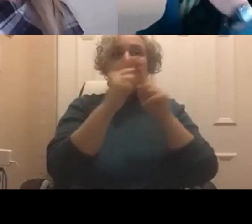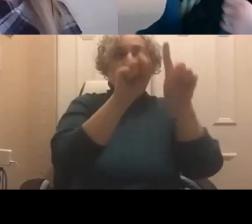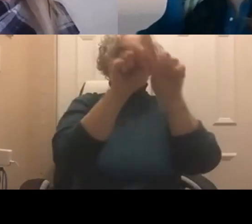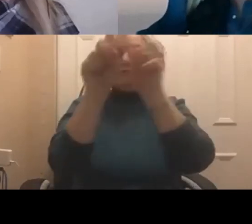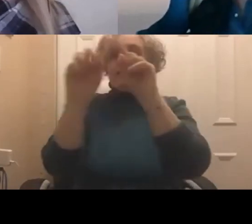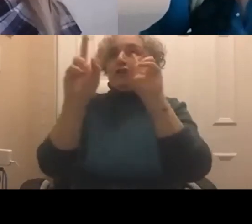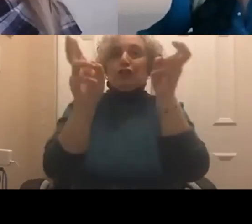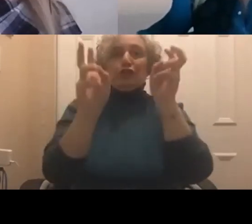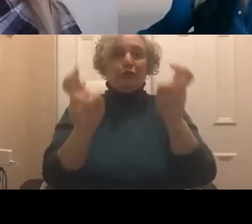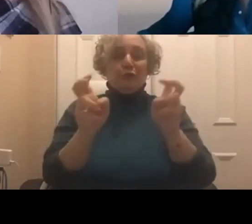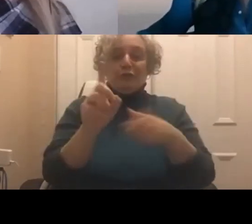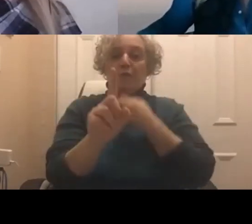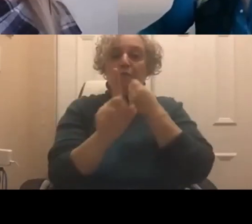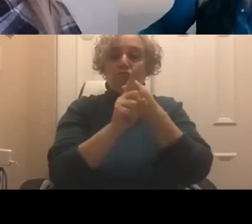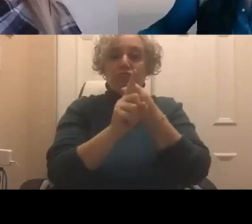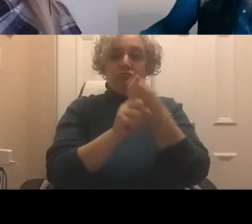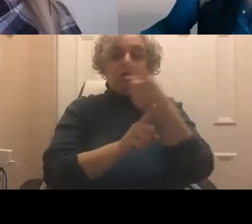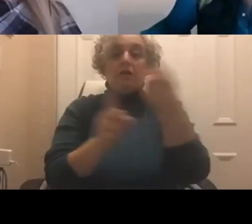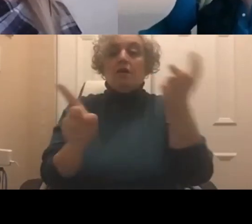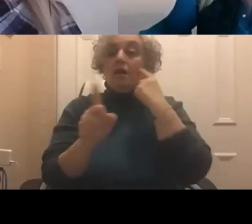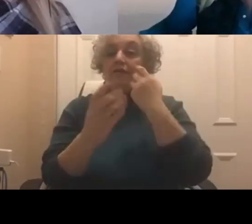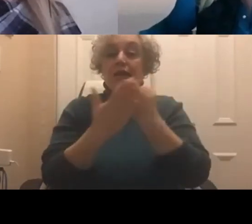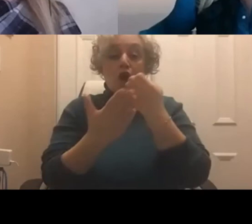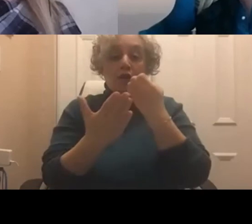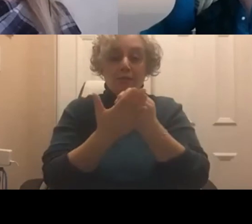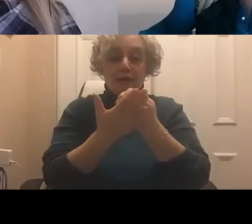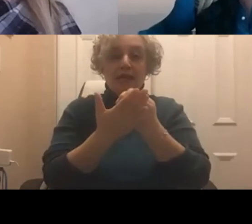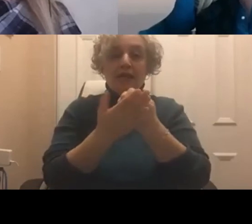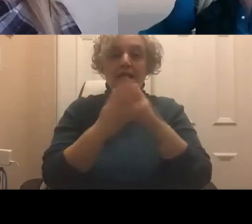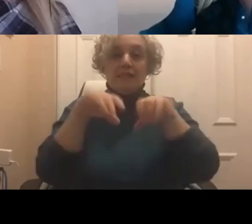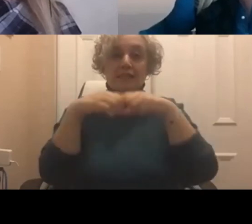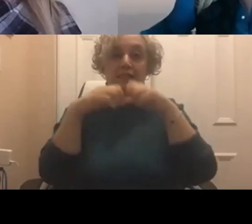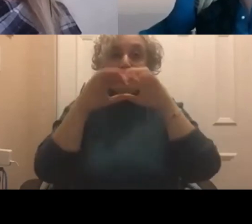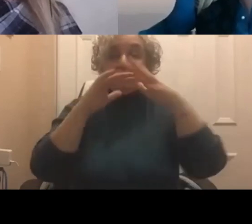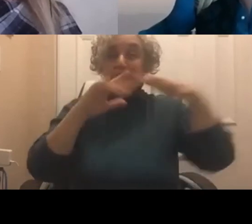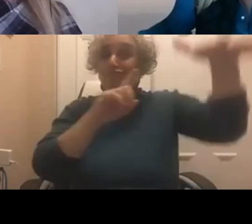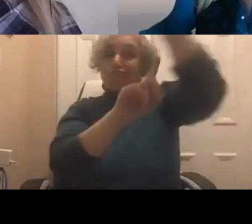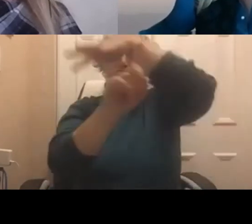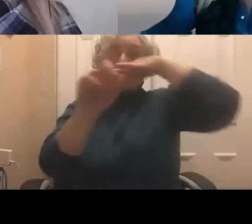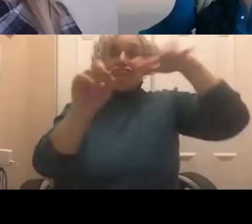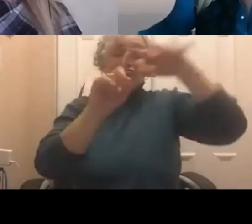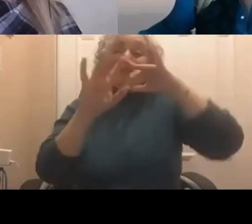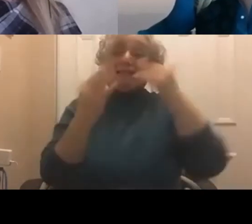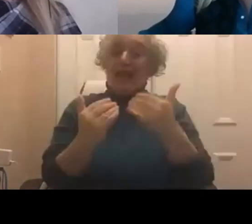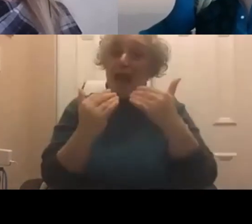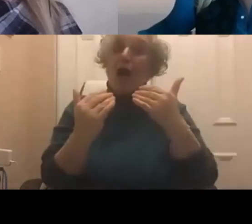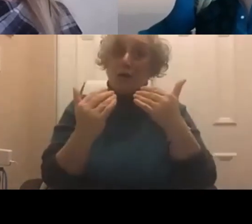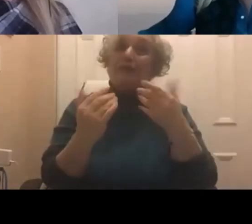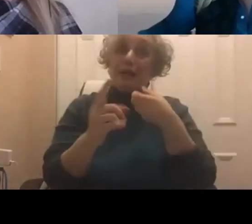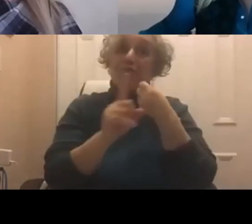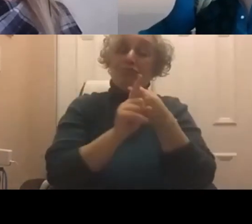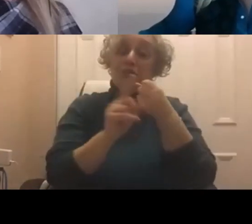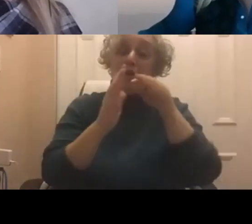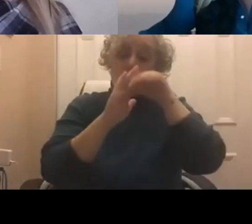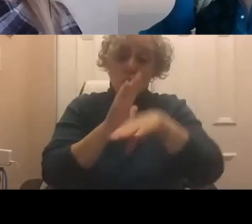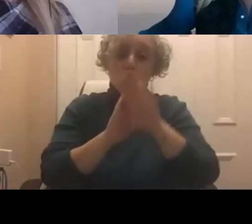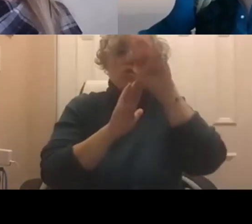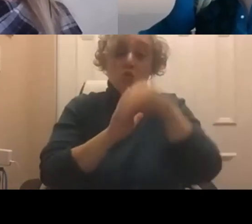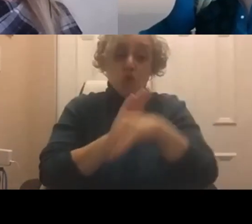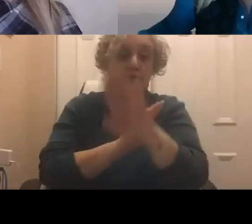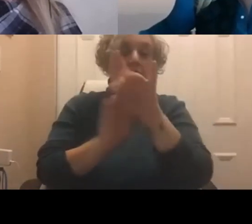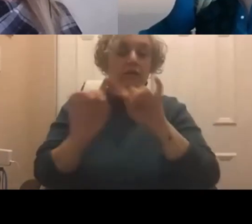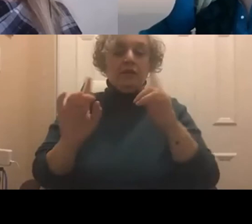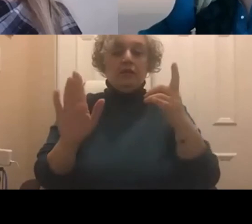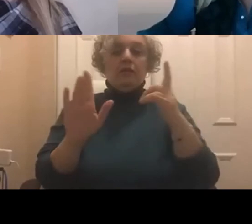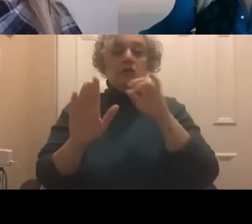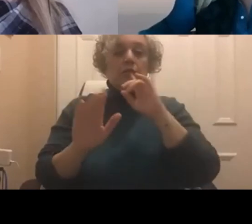as an economy, as a society at the moment. Creation is easy. Creation Getting the scale